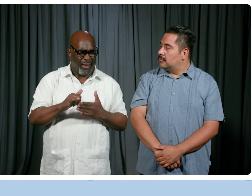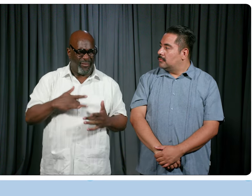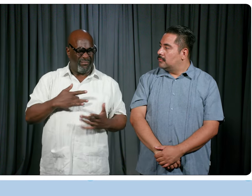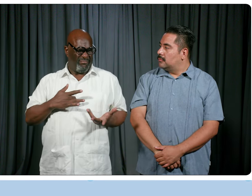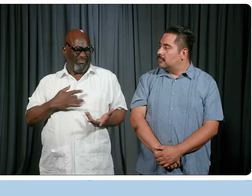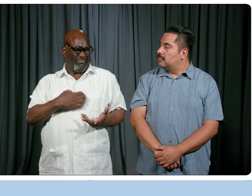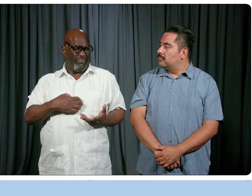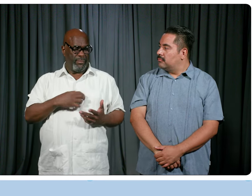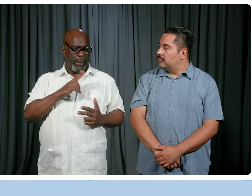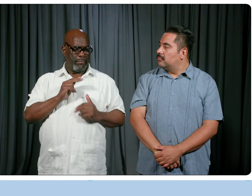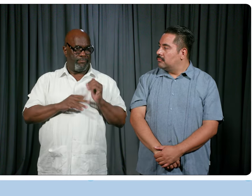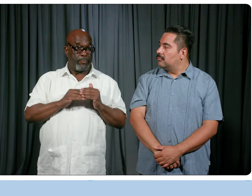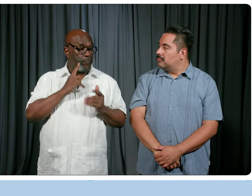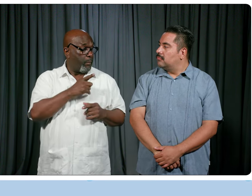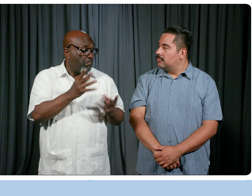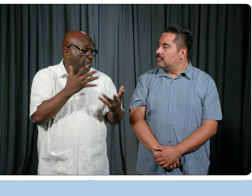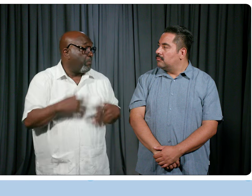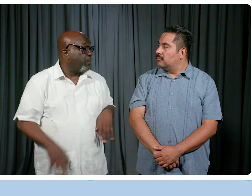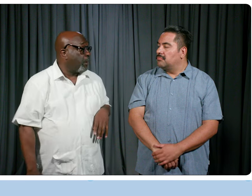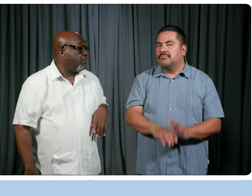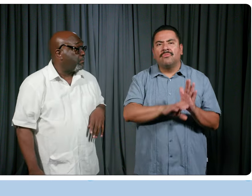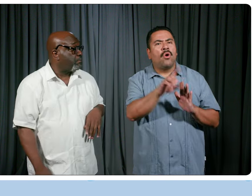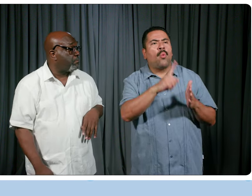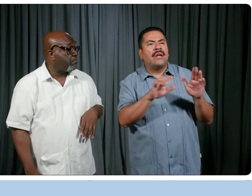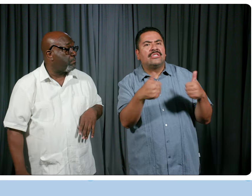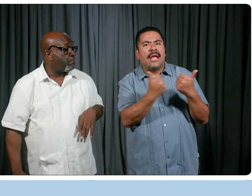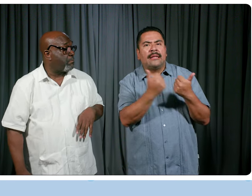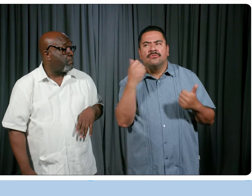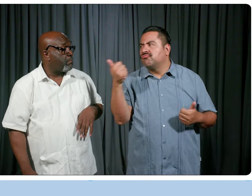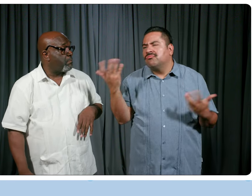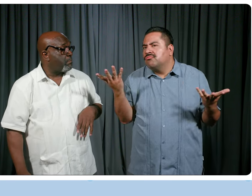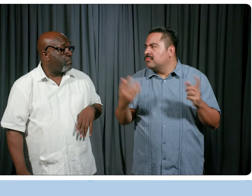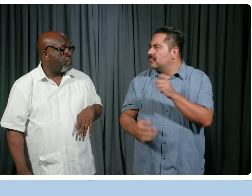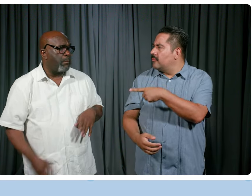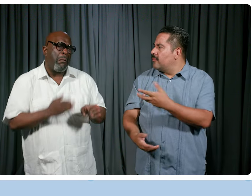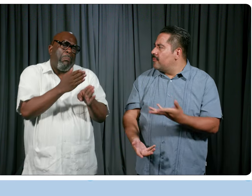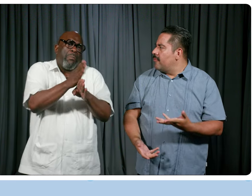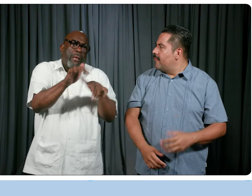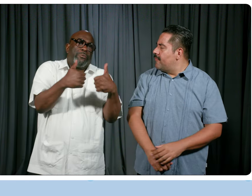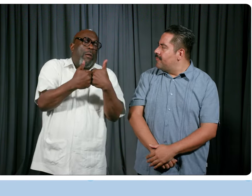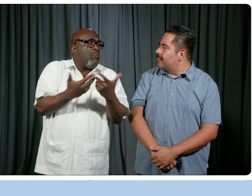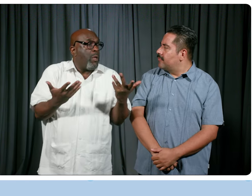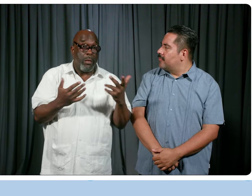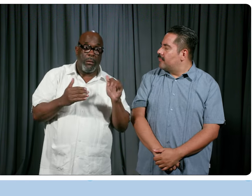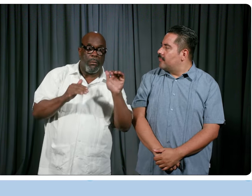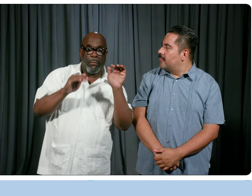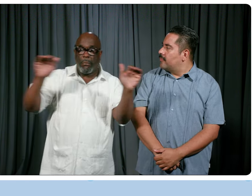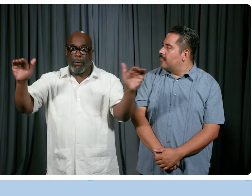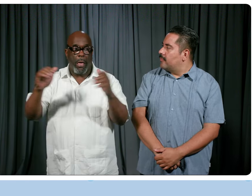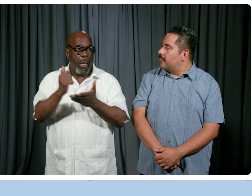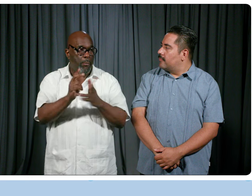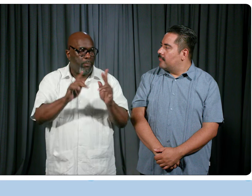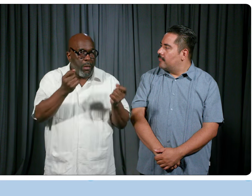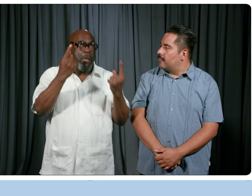want to say. Yeah. Yeah. So what have been some of the challenges for you? I think the biggest challenge is just getting everybody to